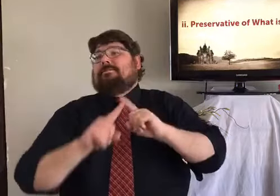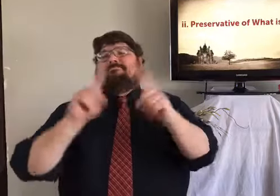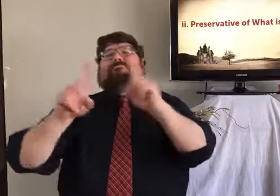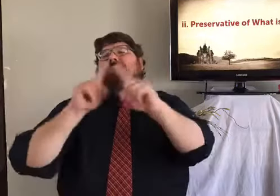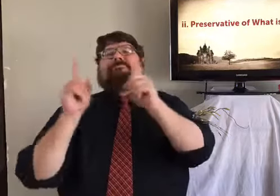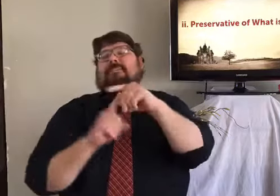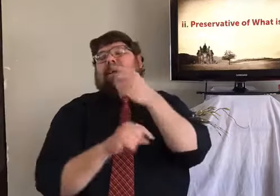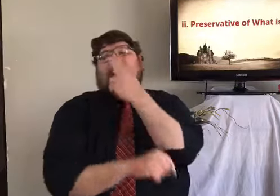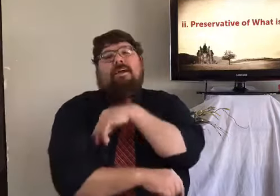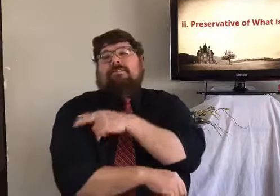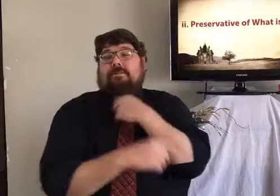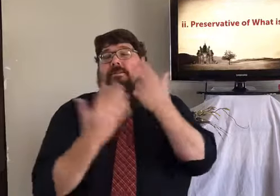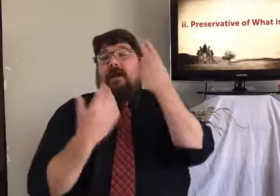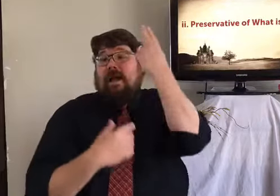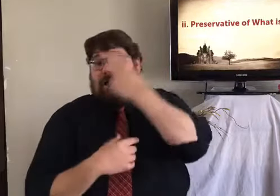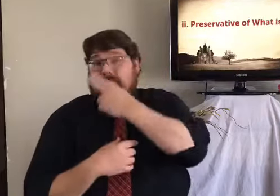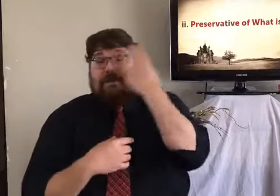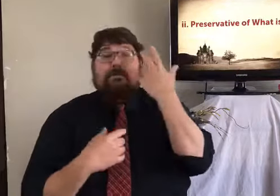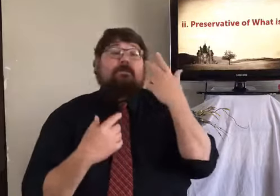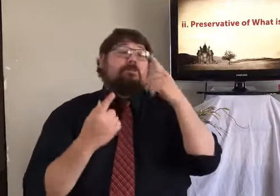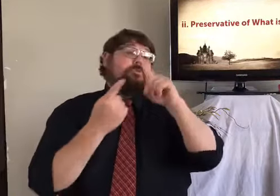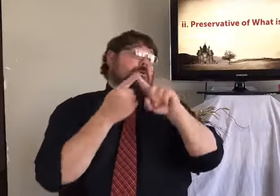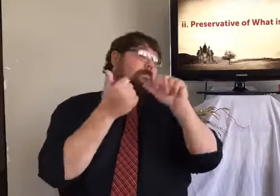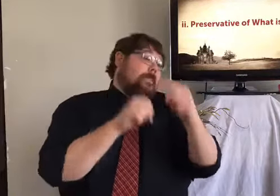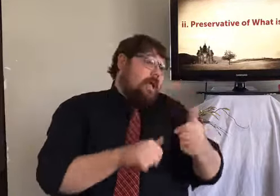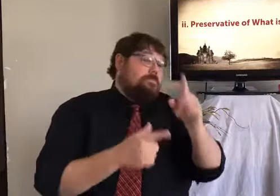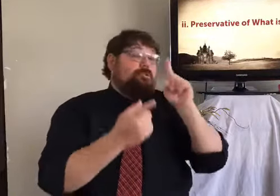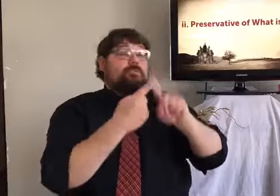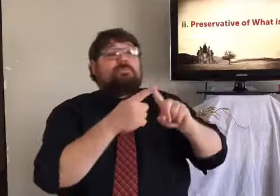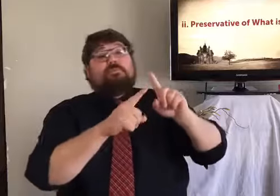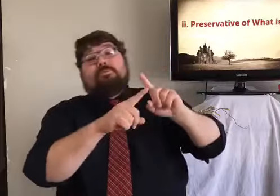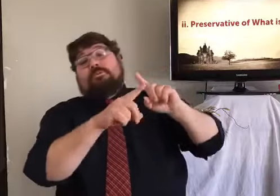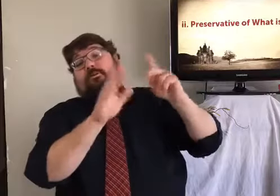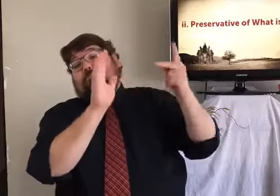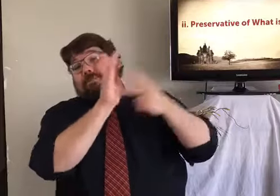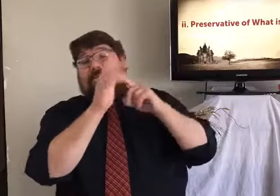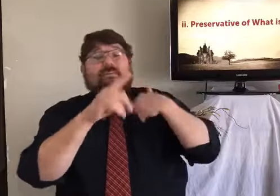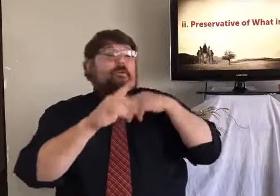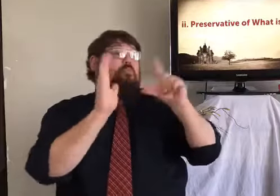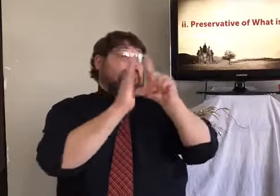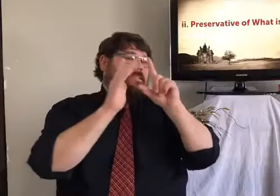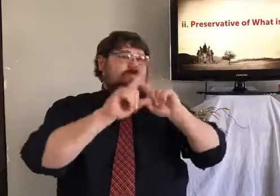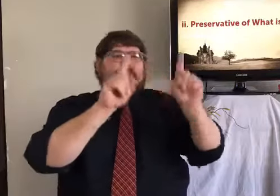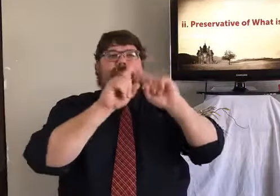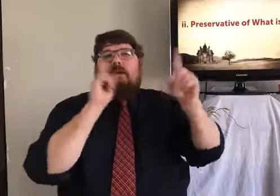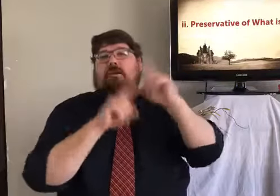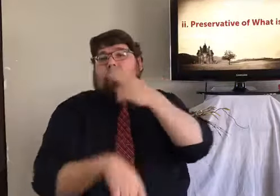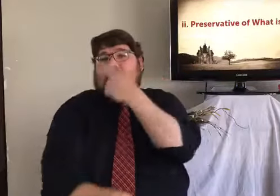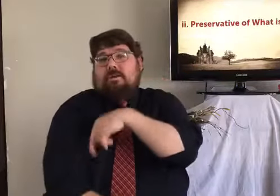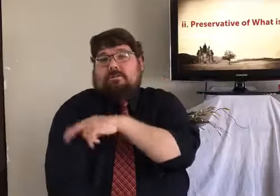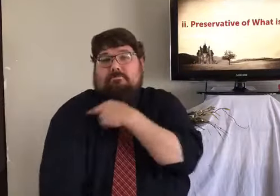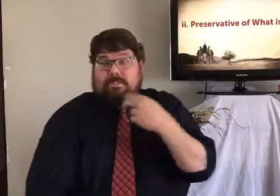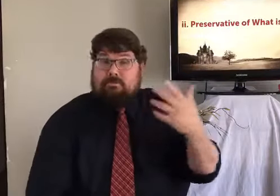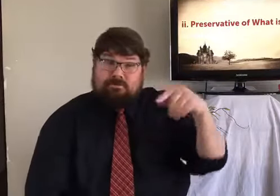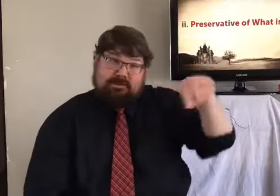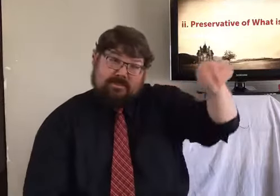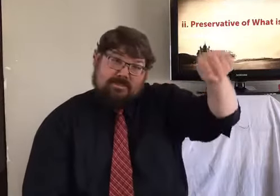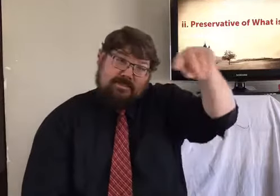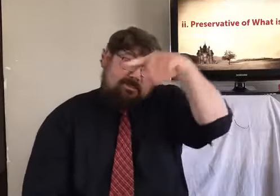-type names. There's St. Mary. There's all different kinds of hospitals. There are Baptist hospitals and Presbyterian hospitals